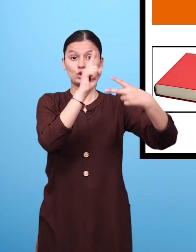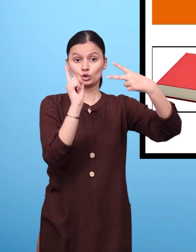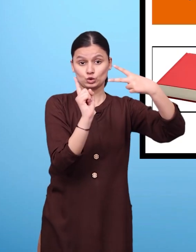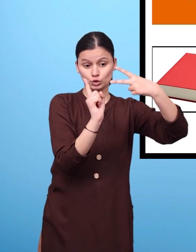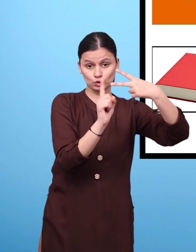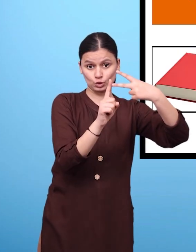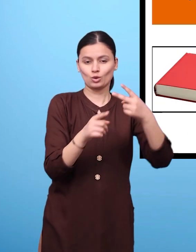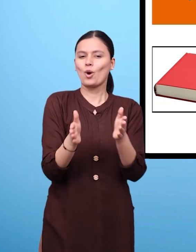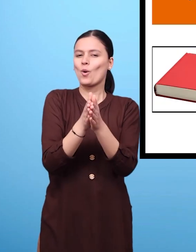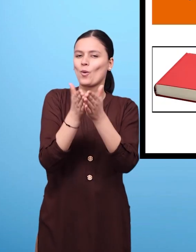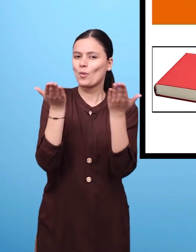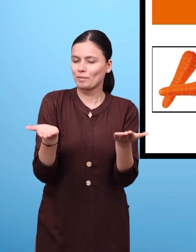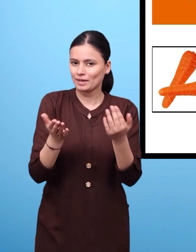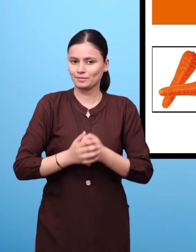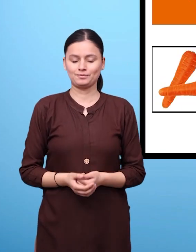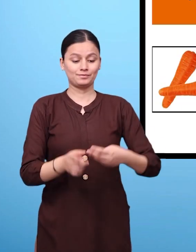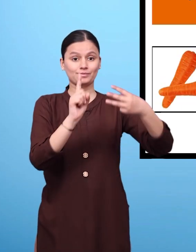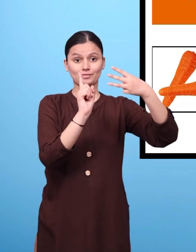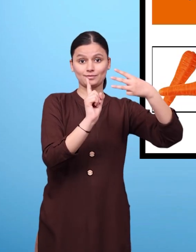followed by a book, then we have a carrot,